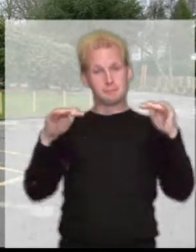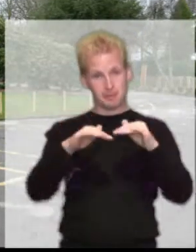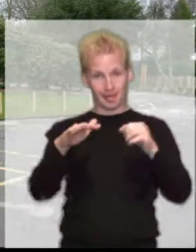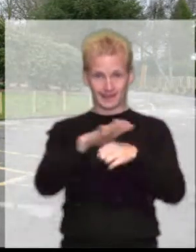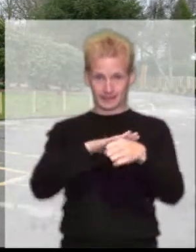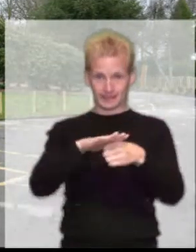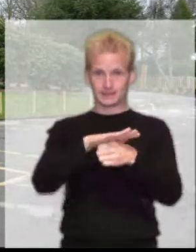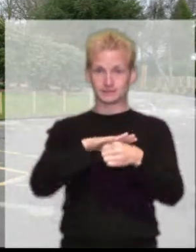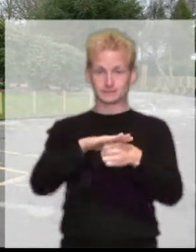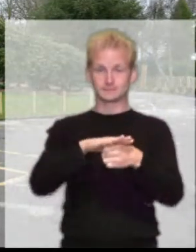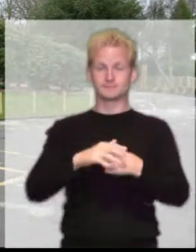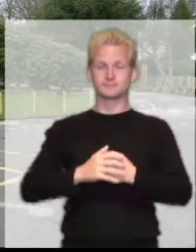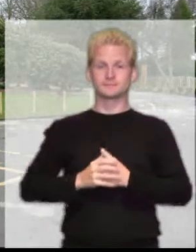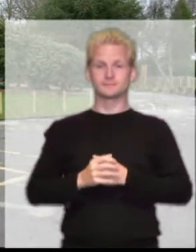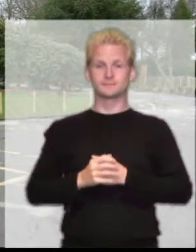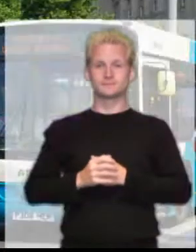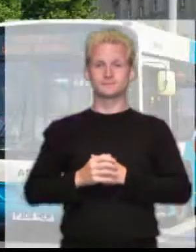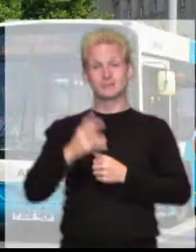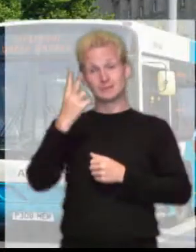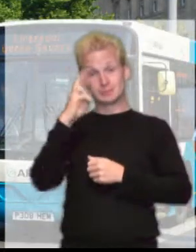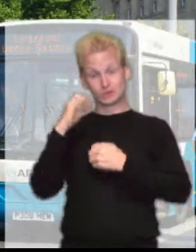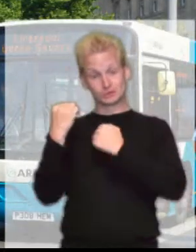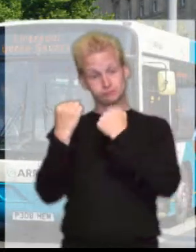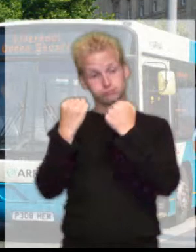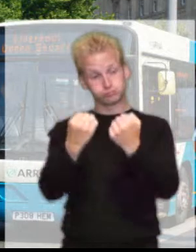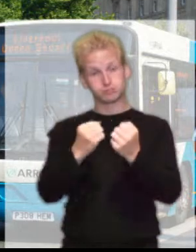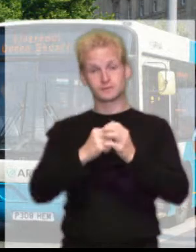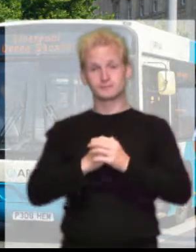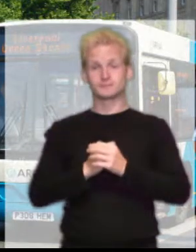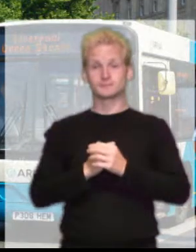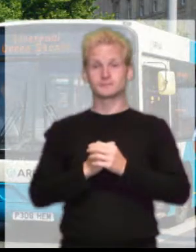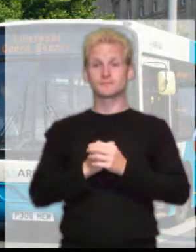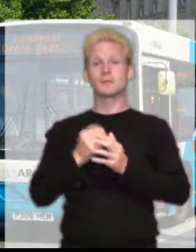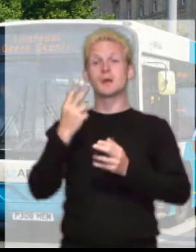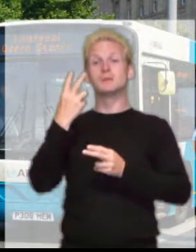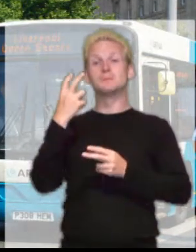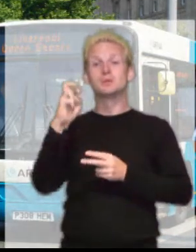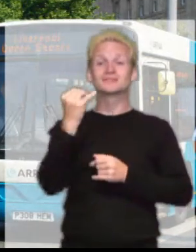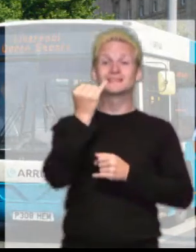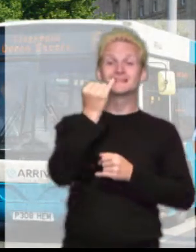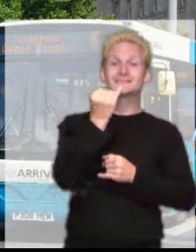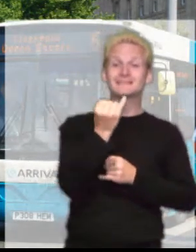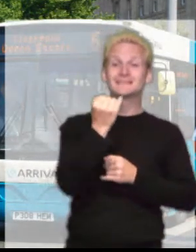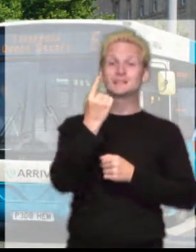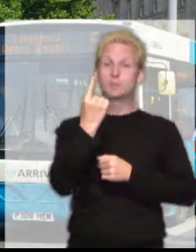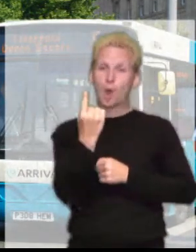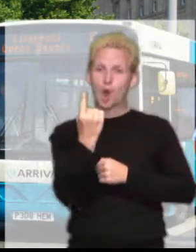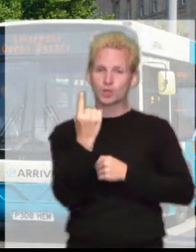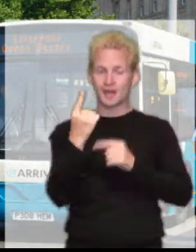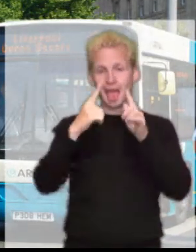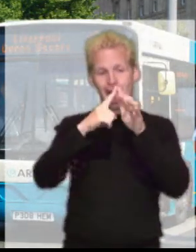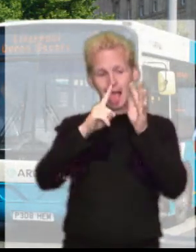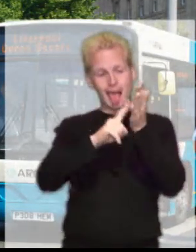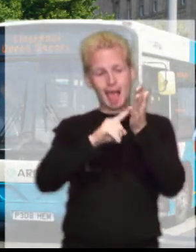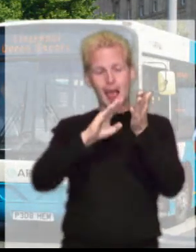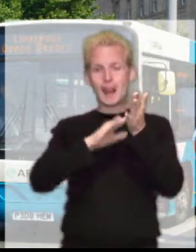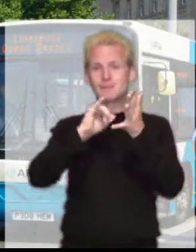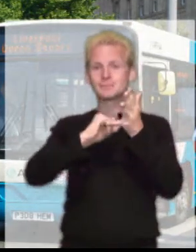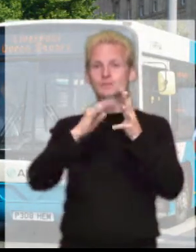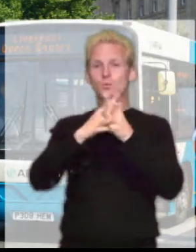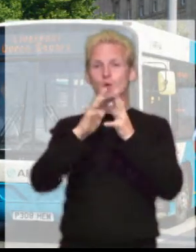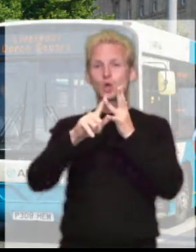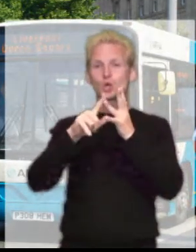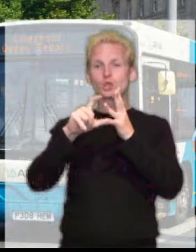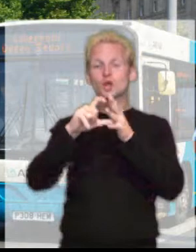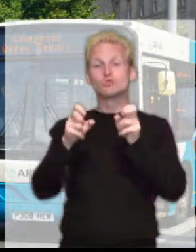public bays. By bus. Bus 61 stopping at Elmswood Road bus